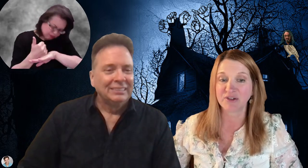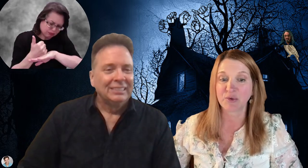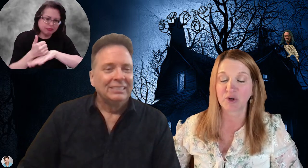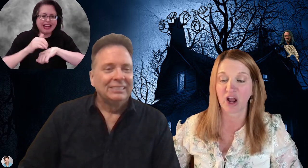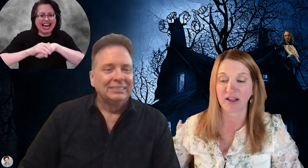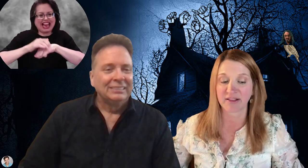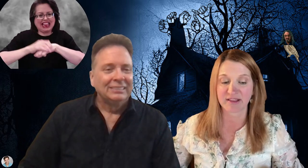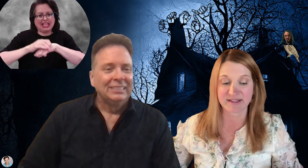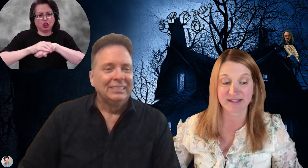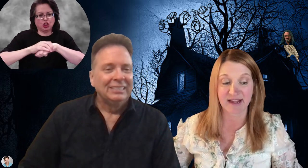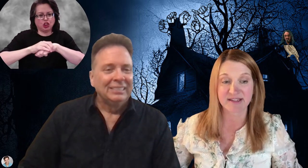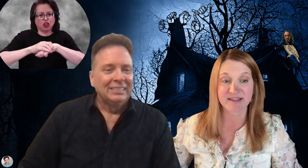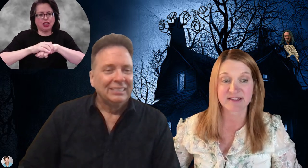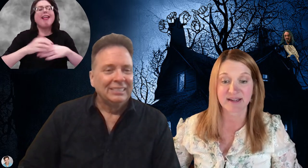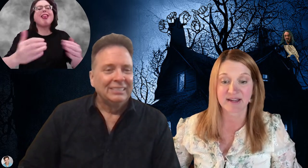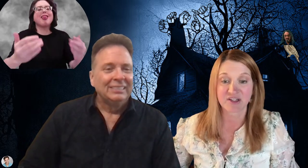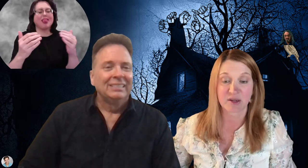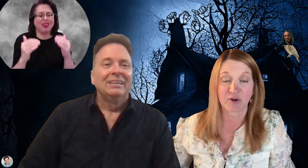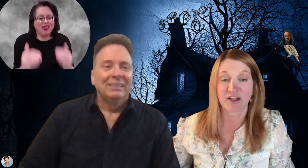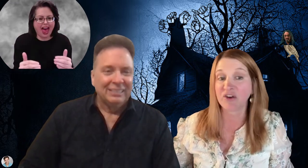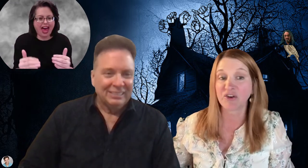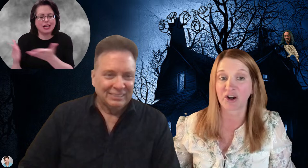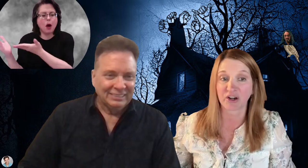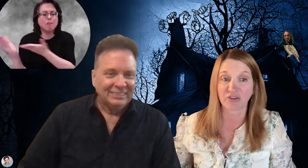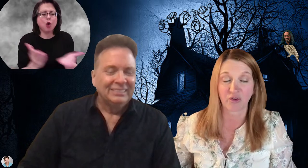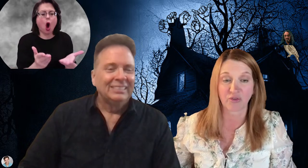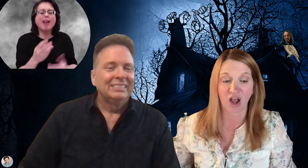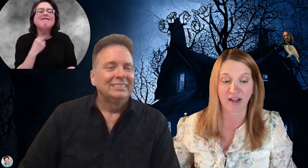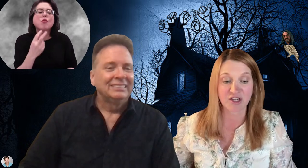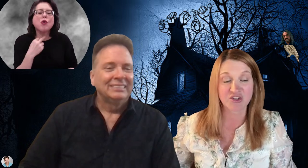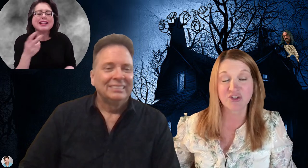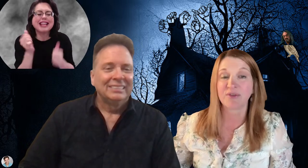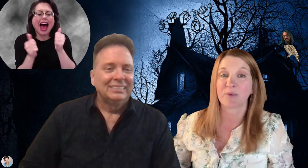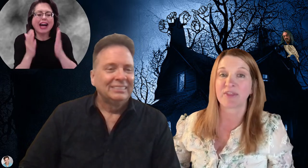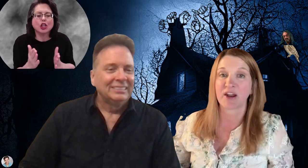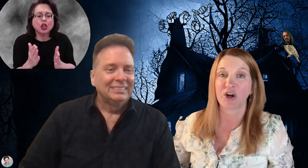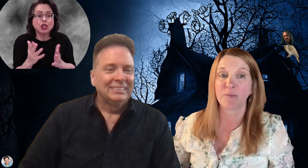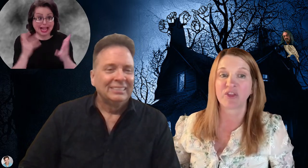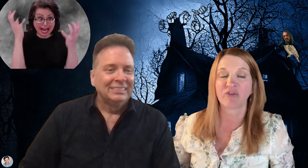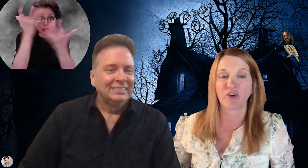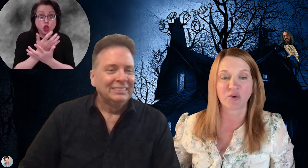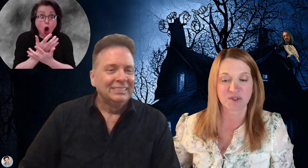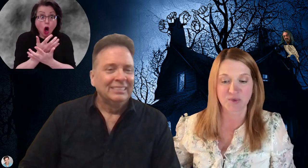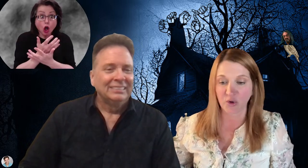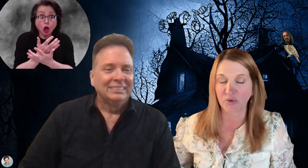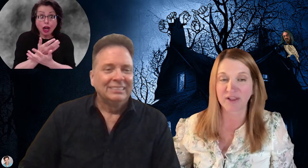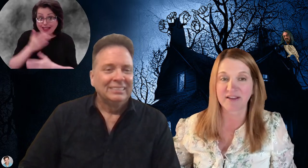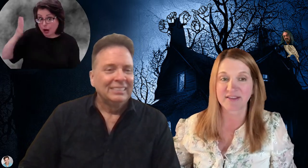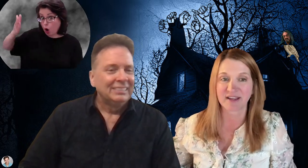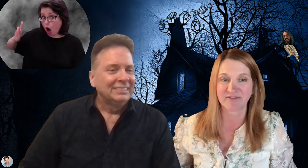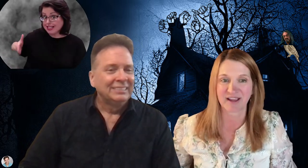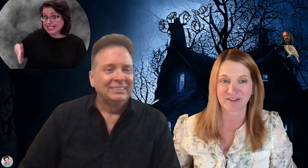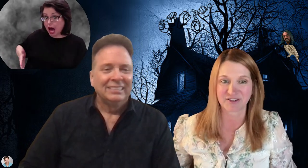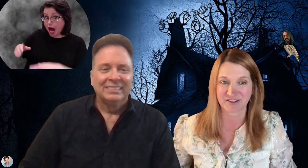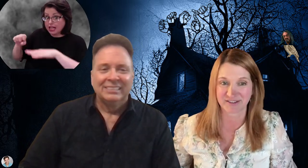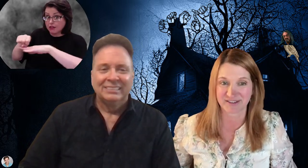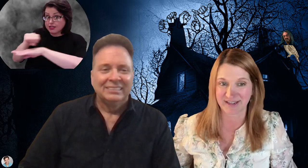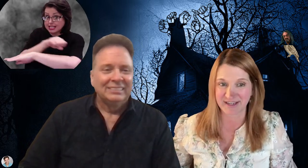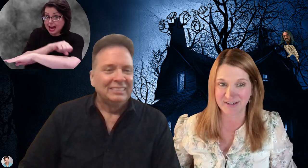who were on the sides of the stage. They were in the dark. So the audience knew they were there, but the focus was only on the deaf actors on stage.